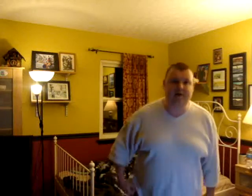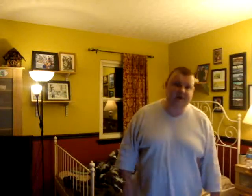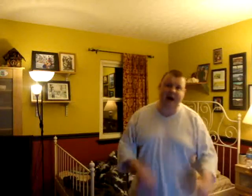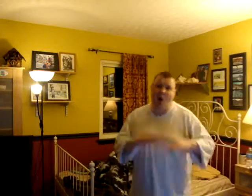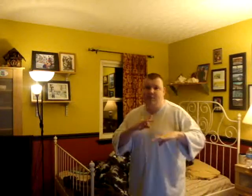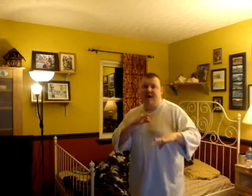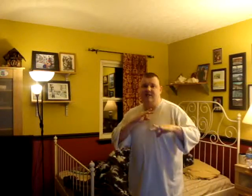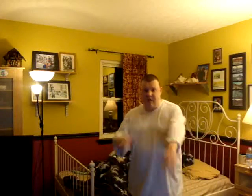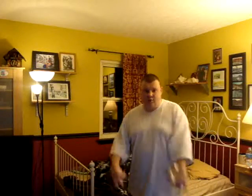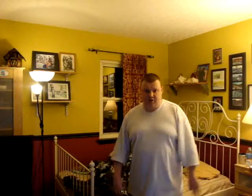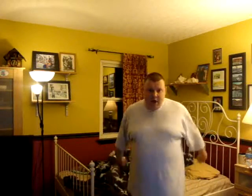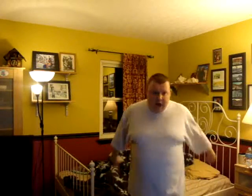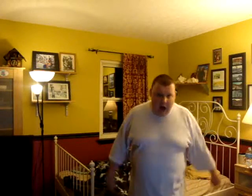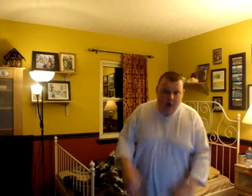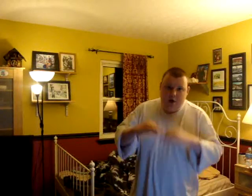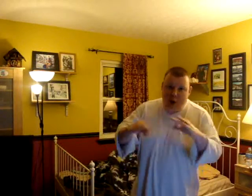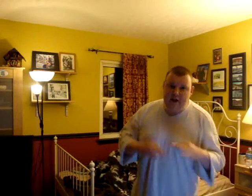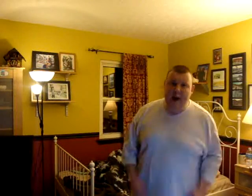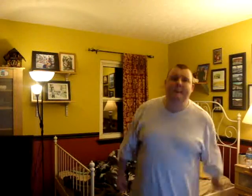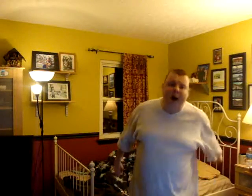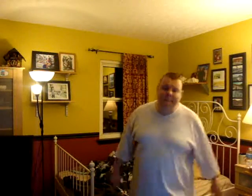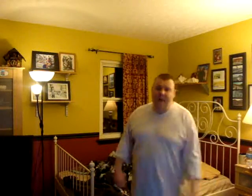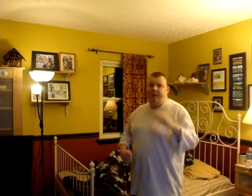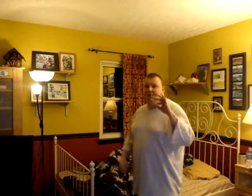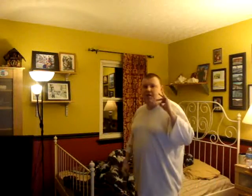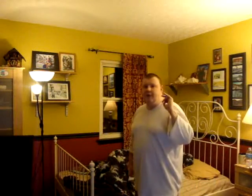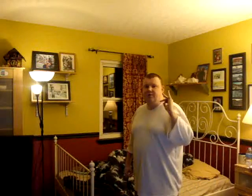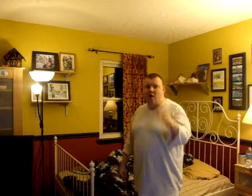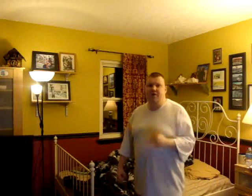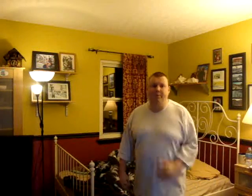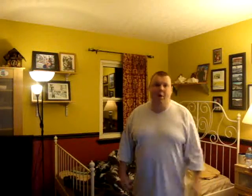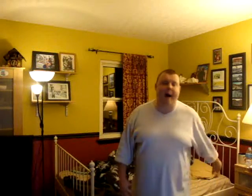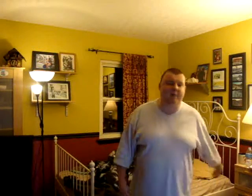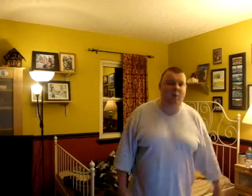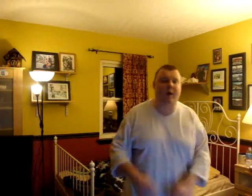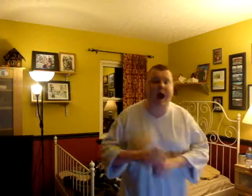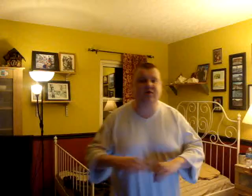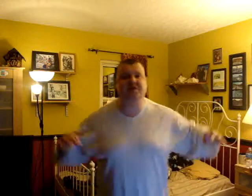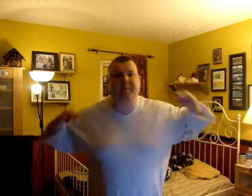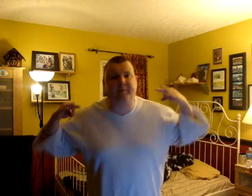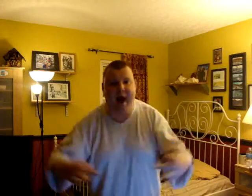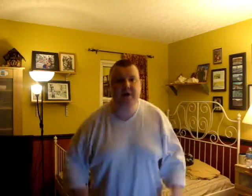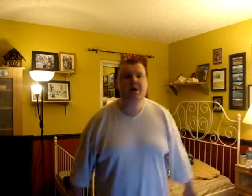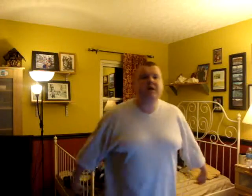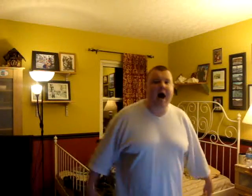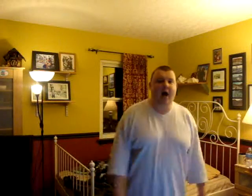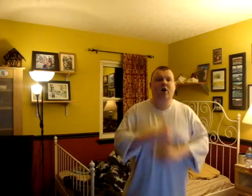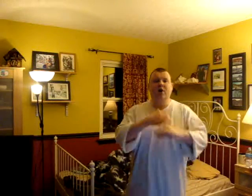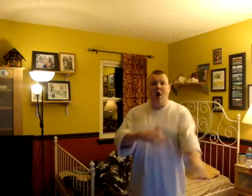Because this cat always had skills. Y'all know he not poppin' in pills like he belongs in a pill-pop and warehouse like Shepard Pratt. Y'all know